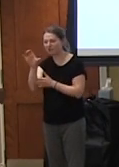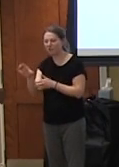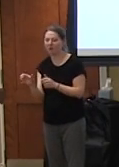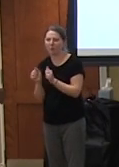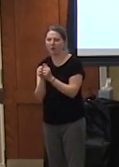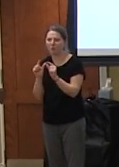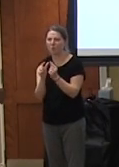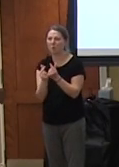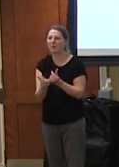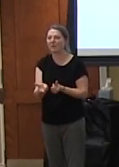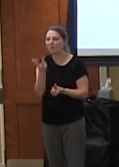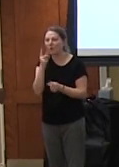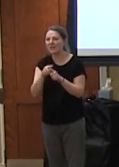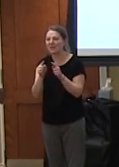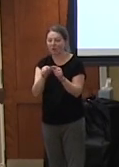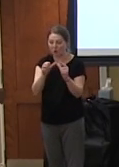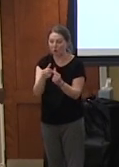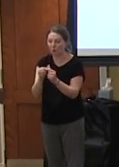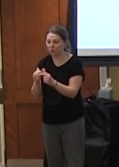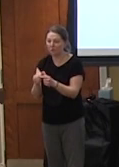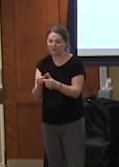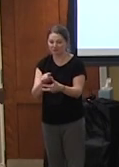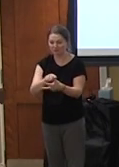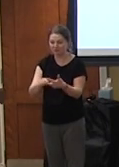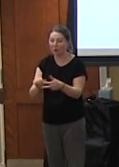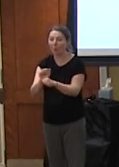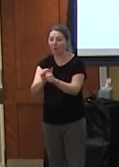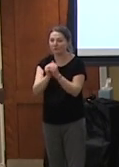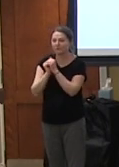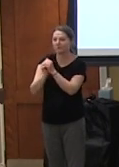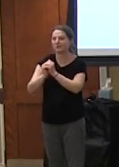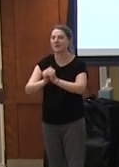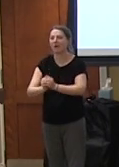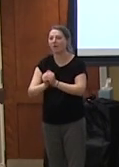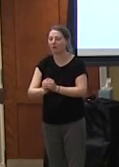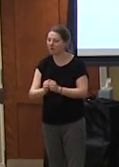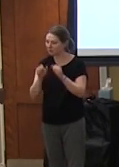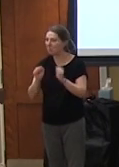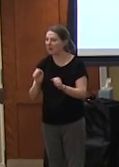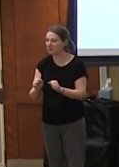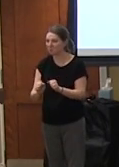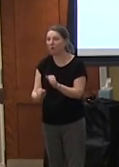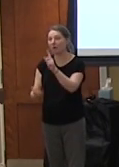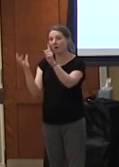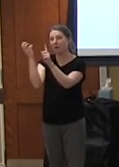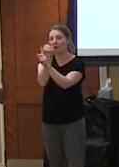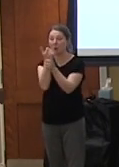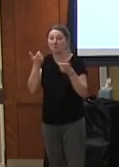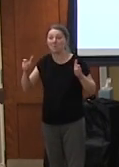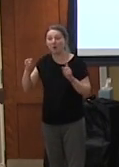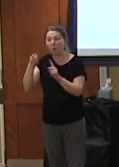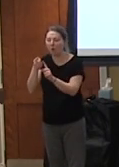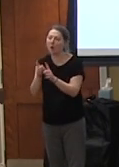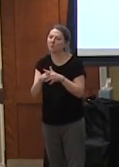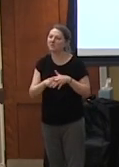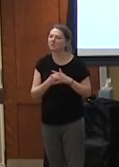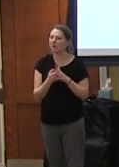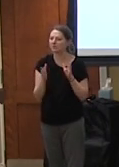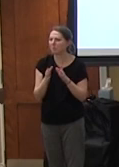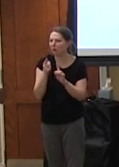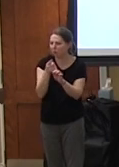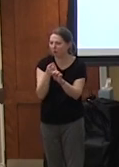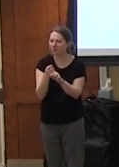group of three three different groups i mean it's very possible you can get to a bigger goal but don't be scared to start small